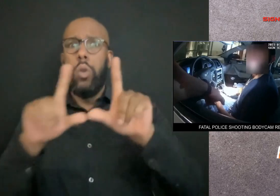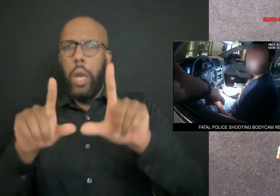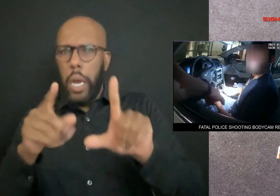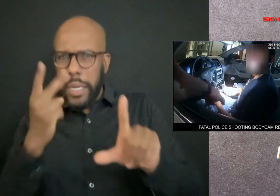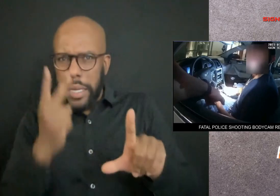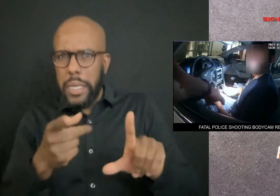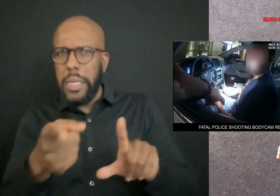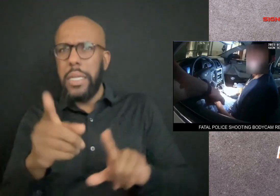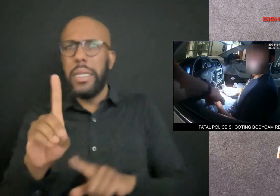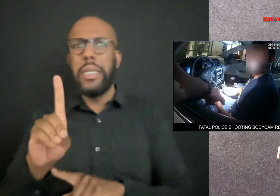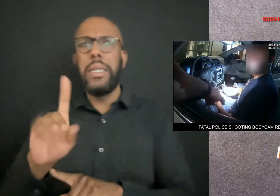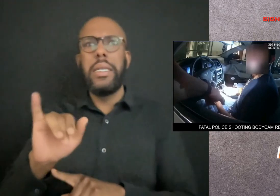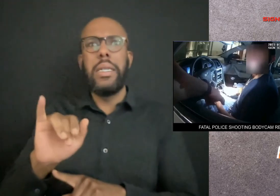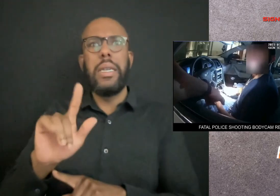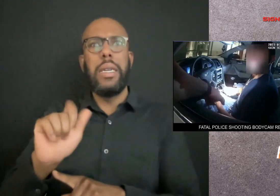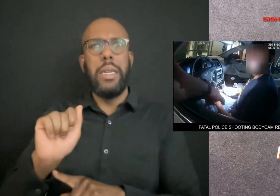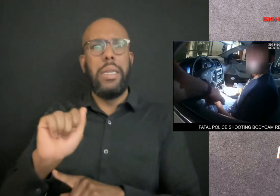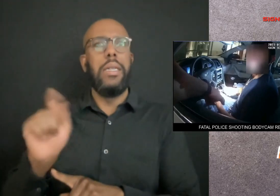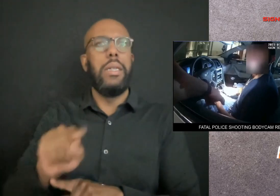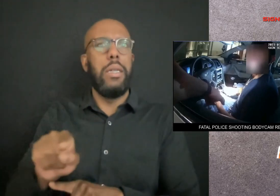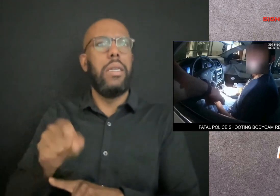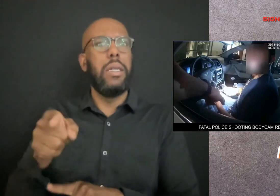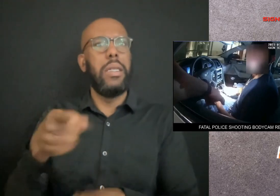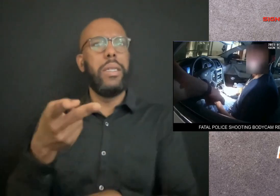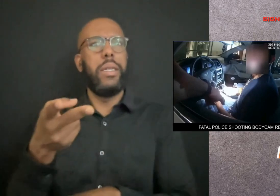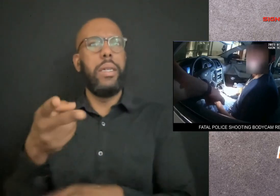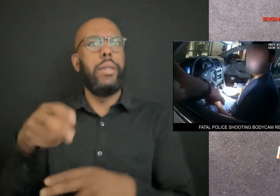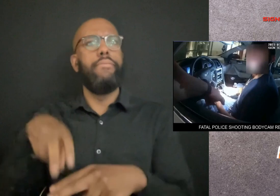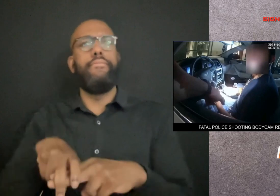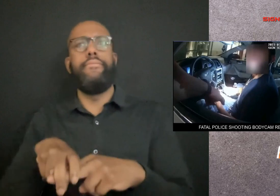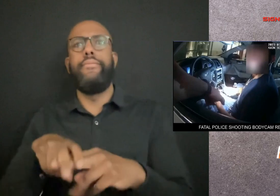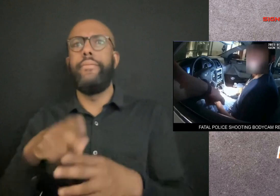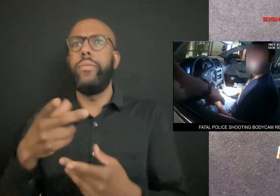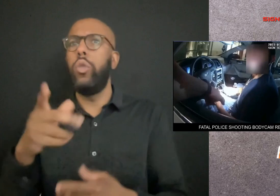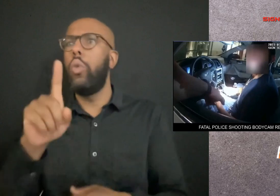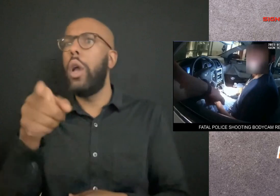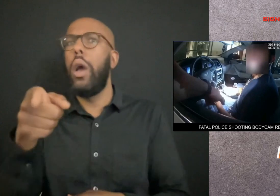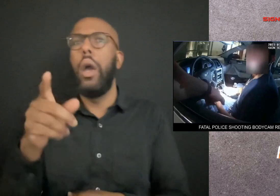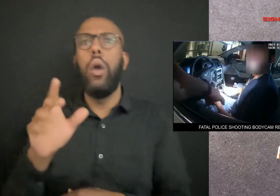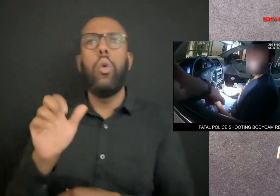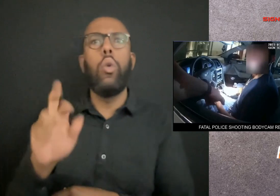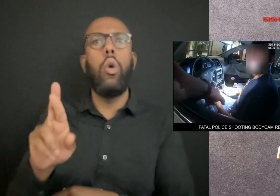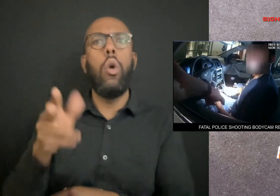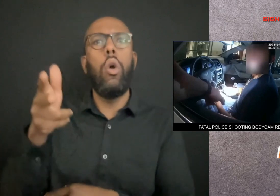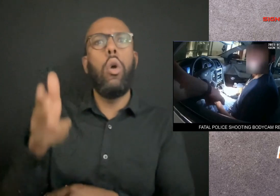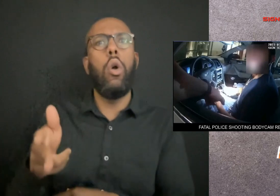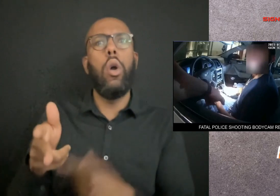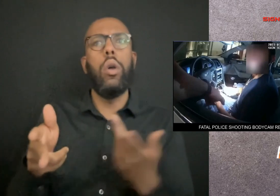The video shows Diaz sitting in his parked car when he is approached by several police officers.